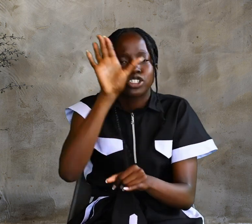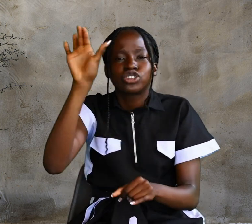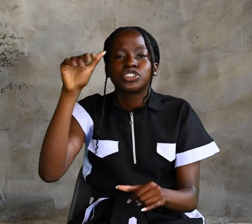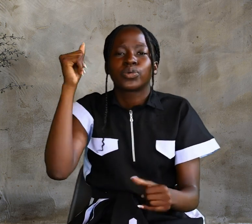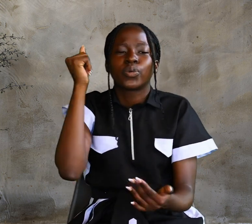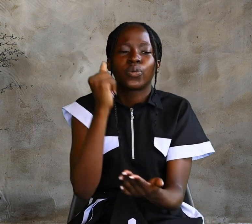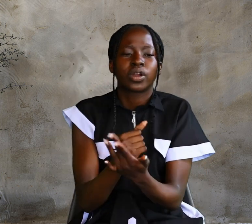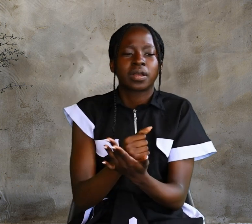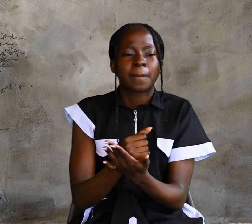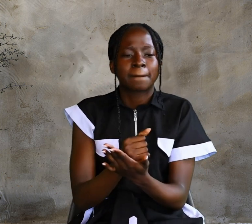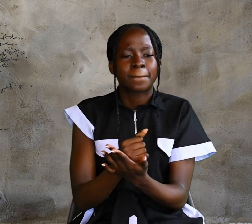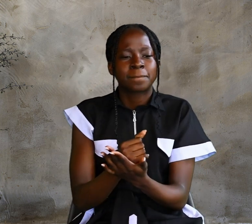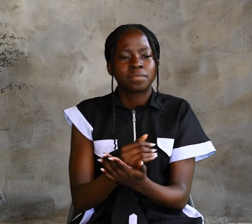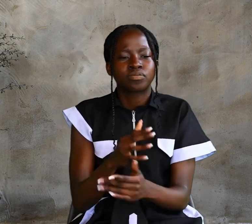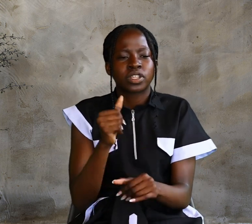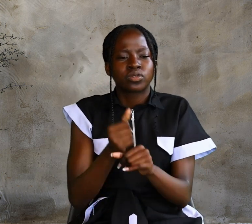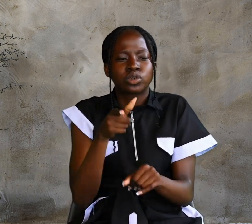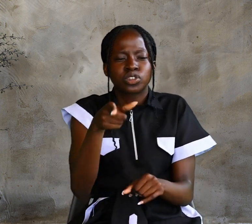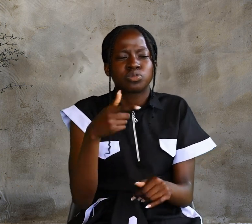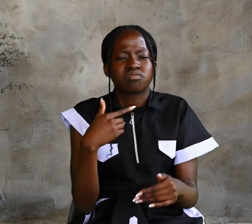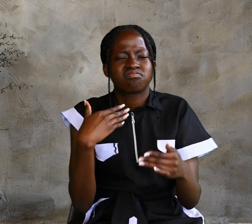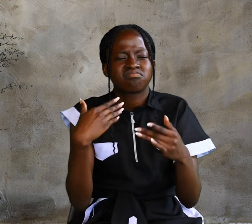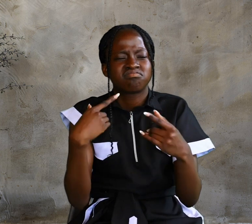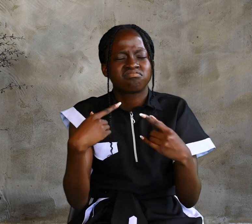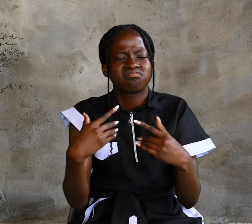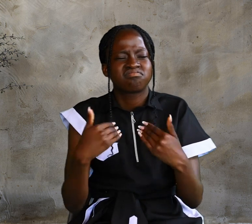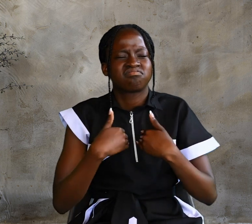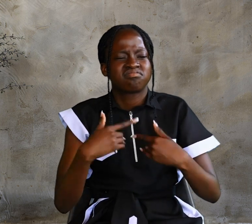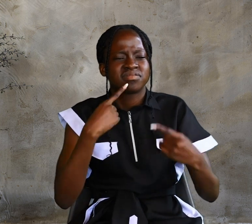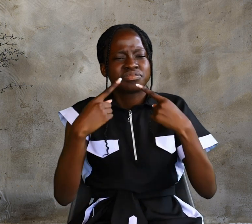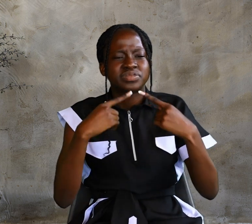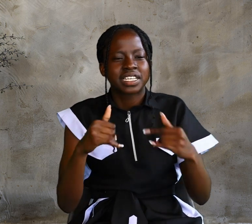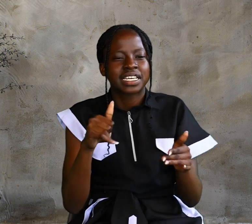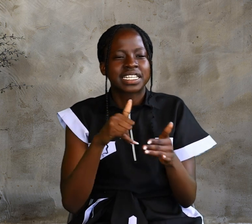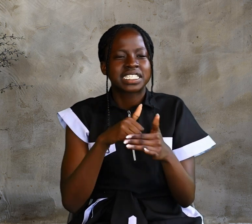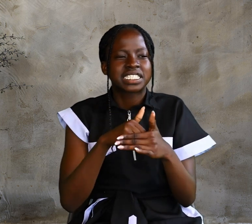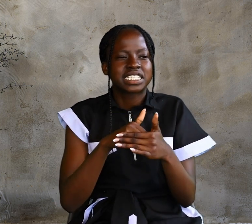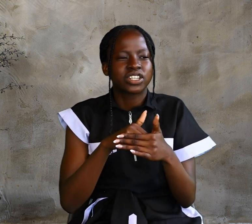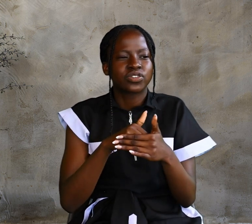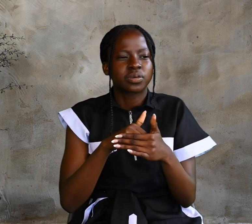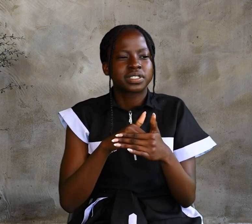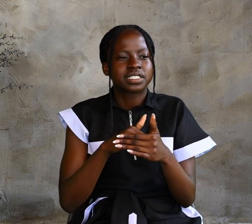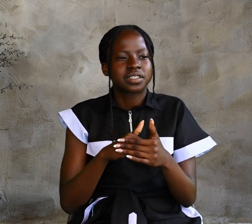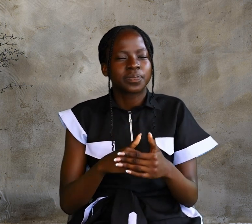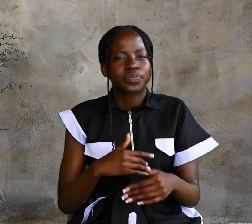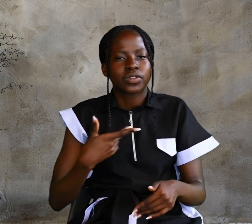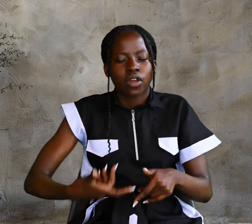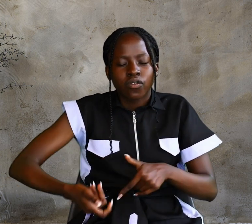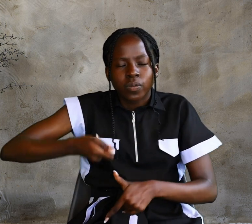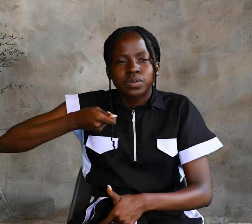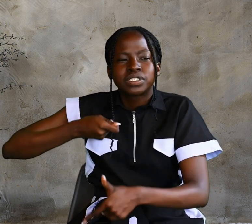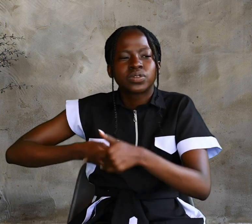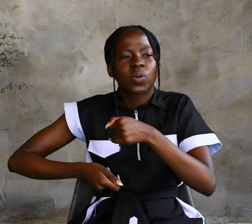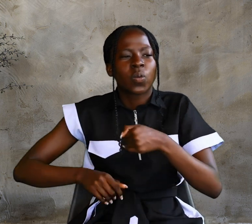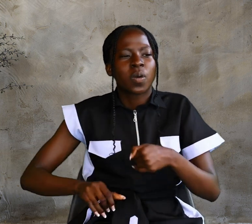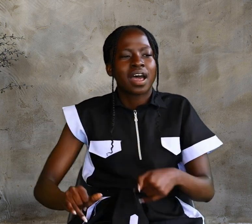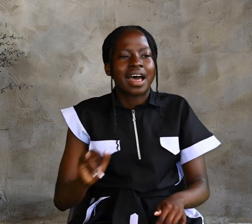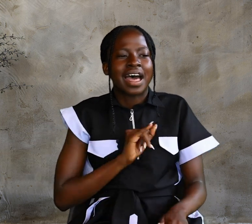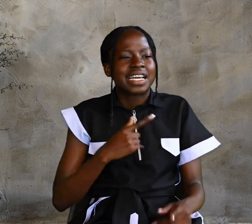Don't you have a saying? It's still four months until harvest, I tell you. Open your eyes